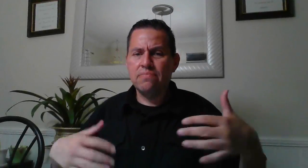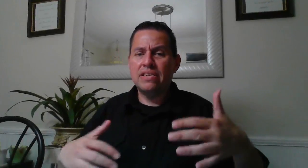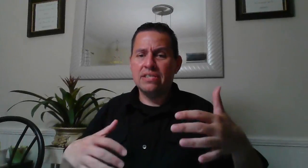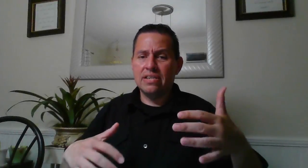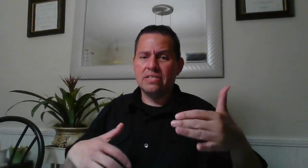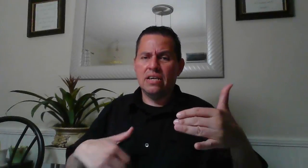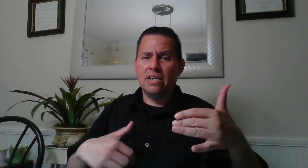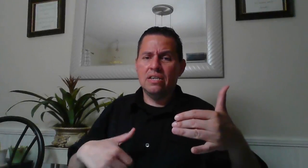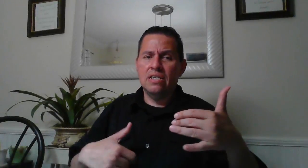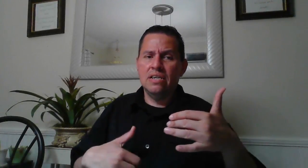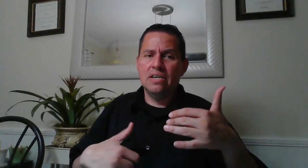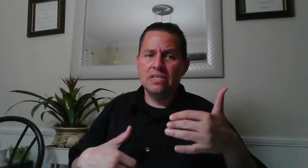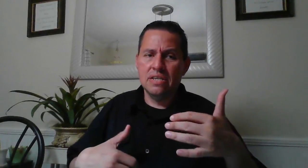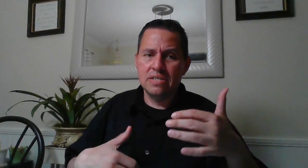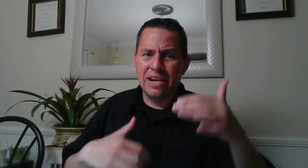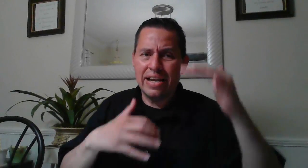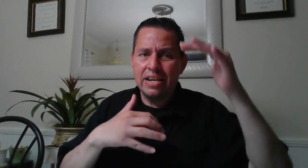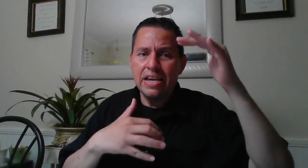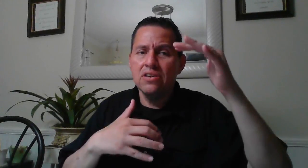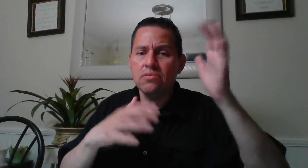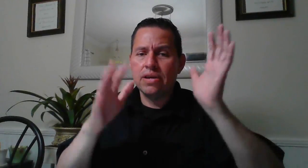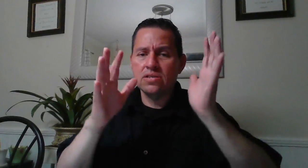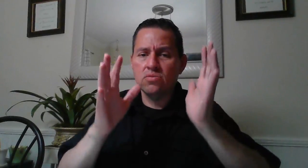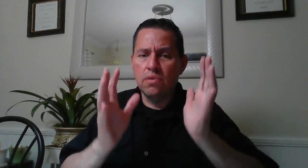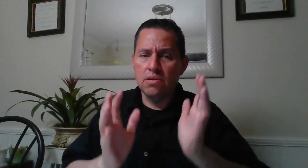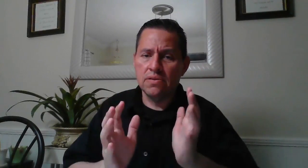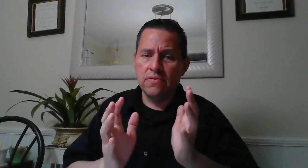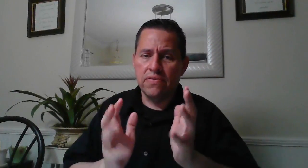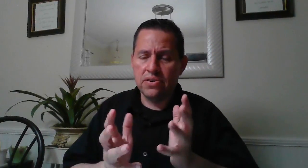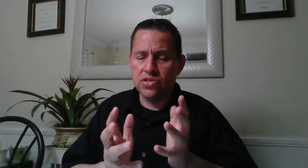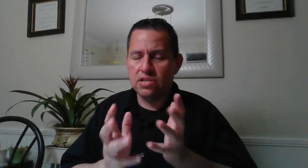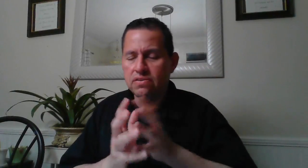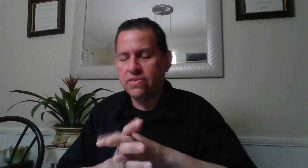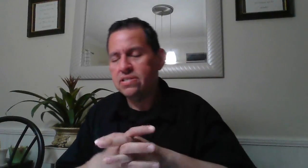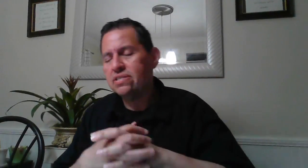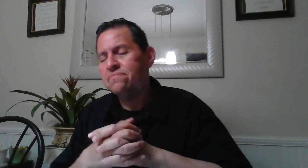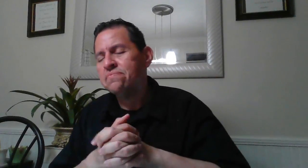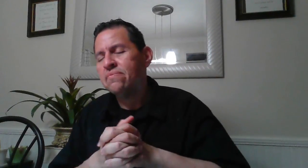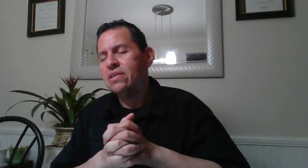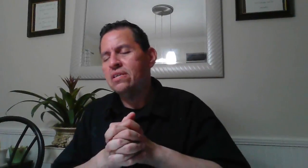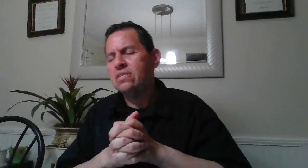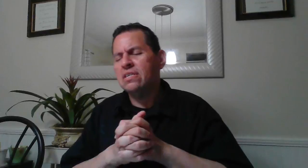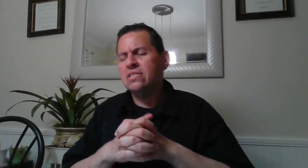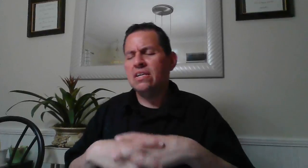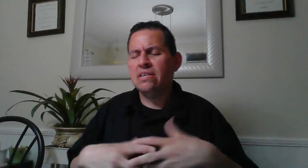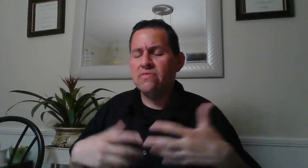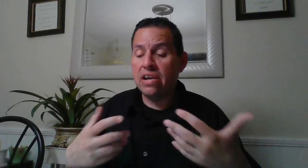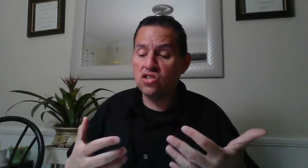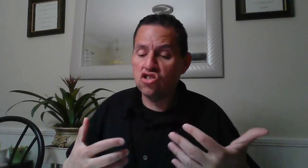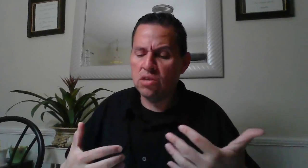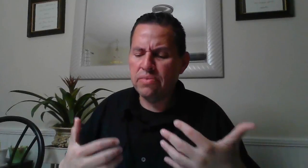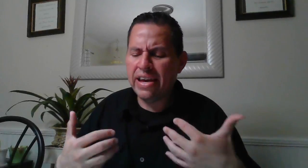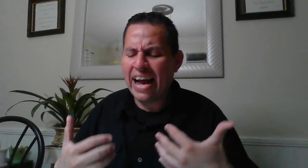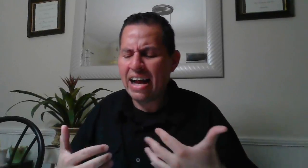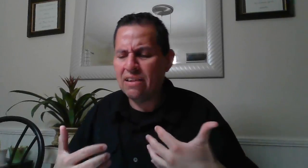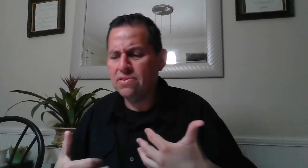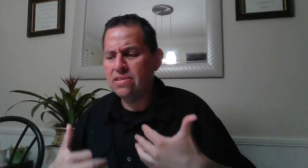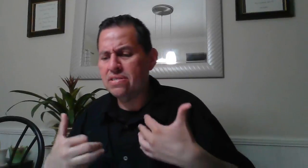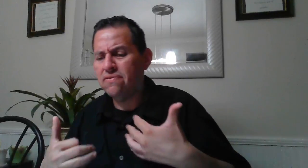basically is a it's like an eagle but a smaller version of it and and the relationship they have with these